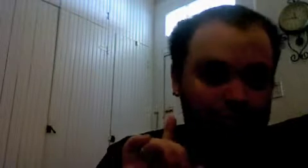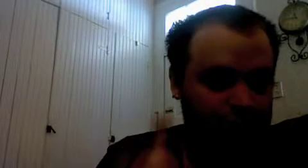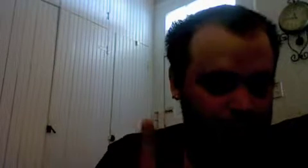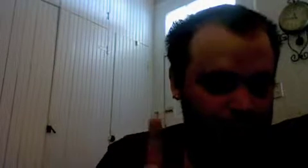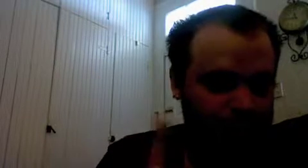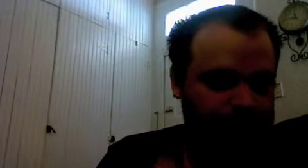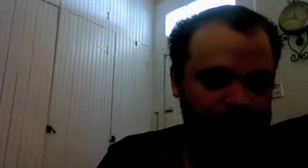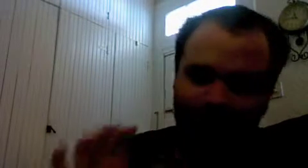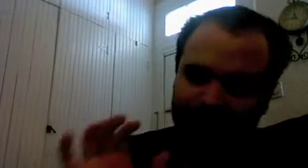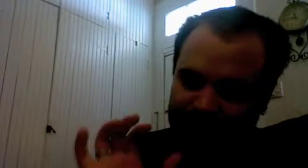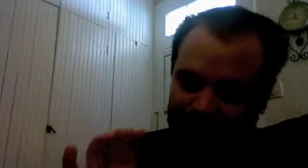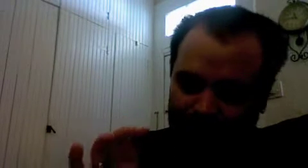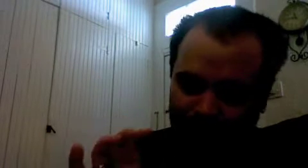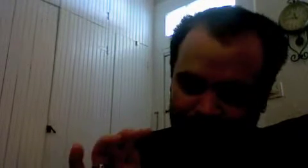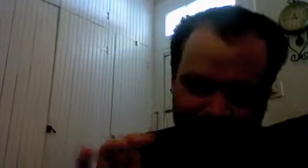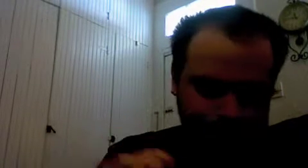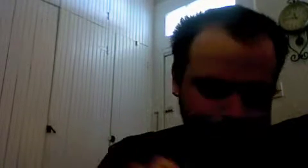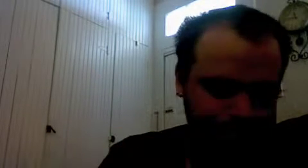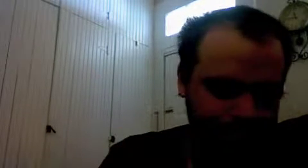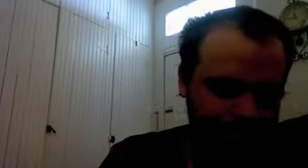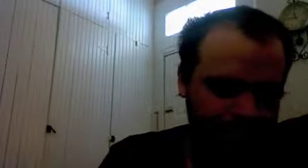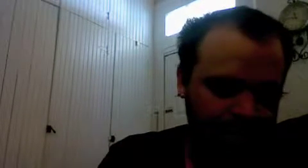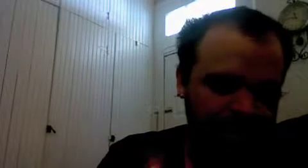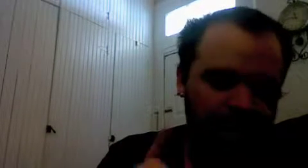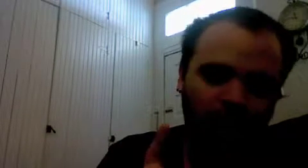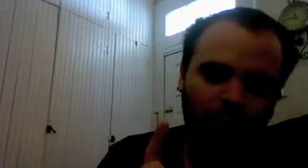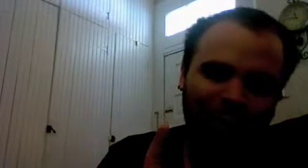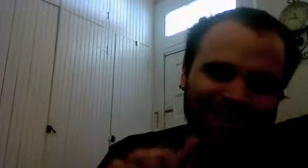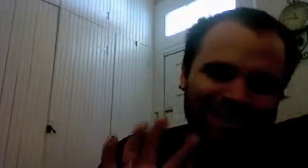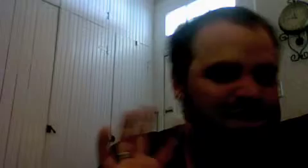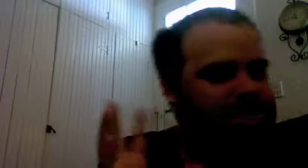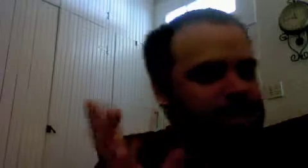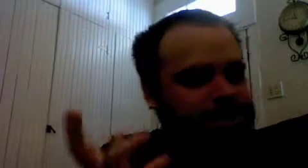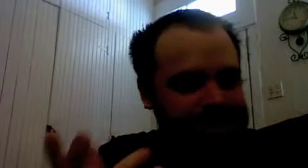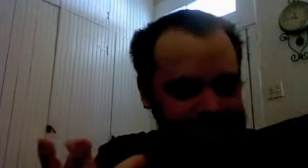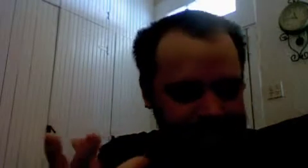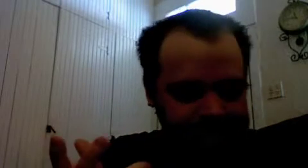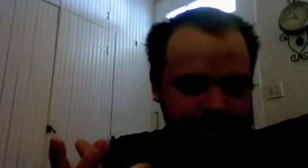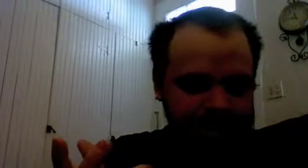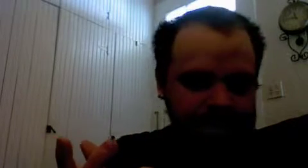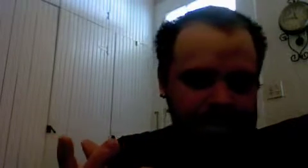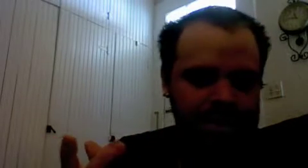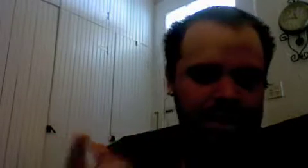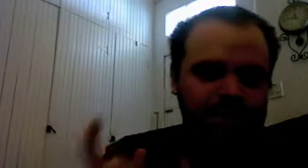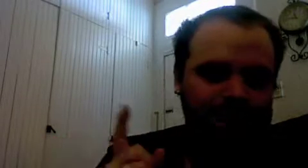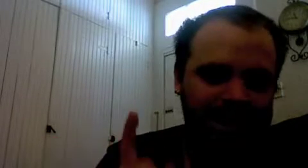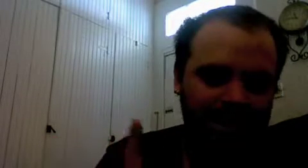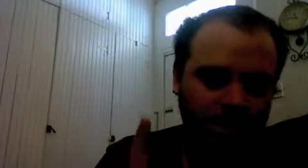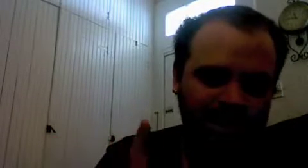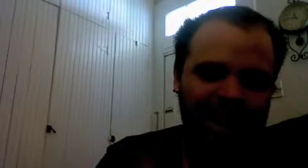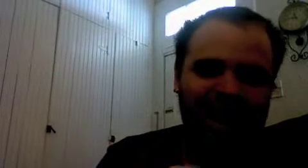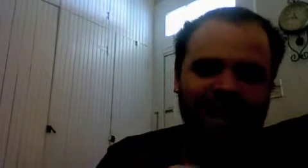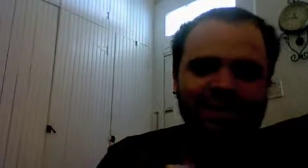true capital T not only as substance but equally as